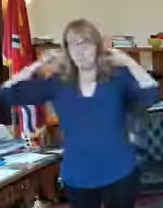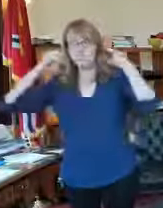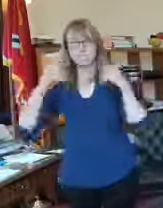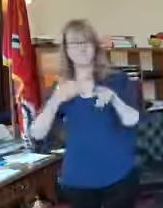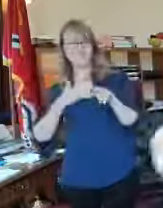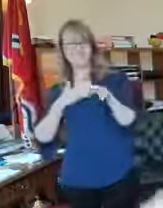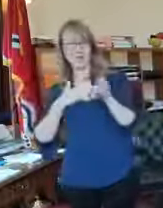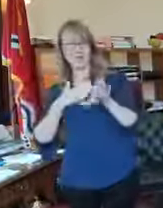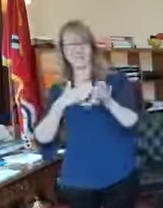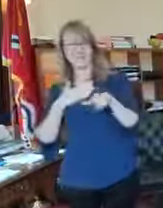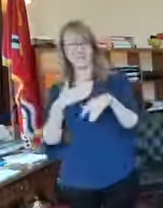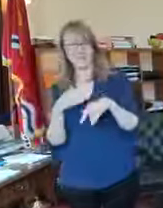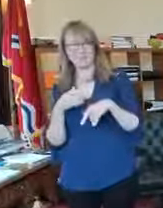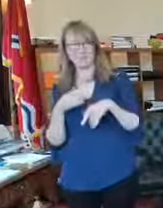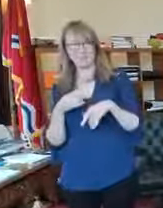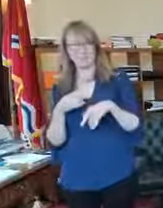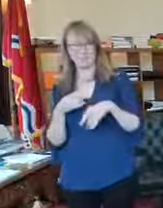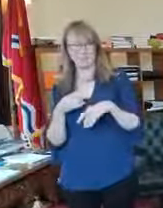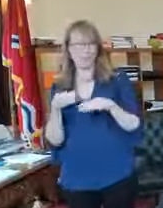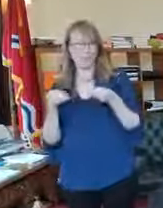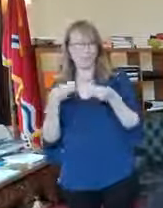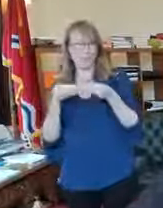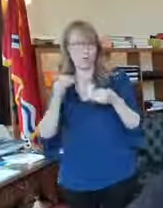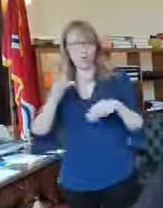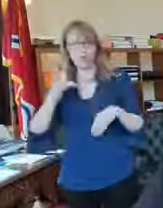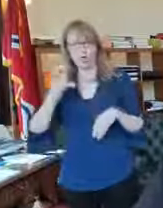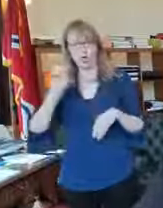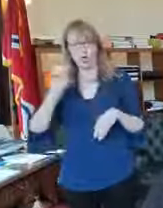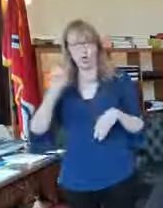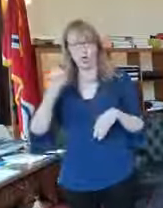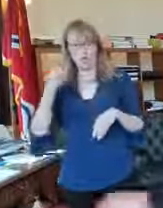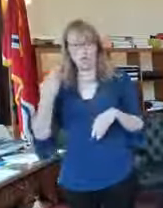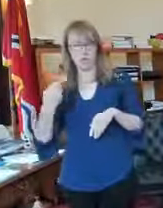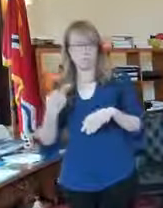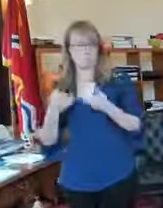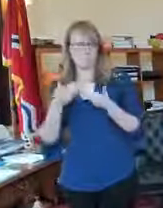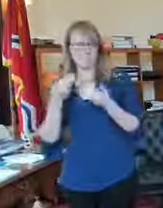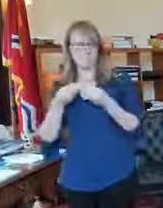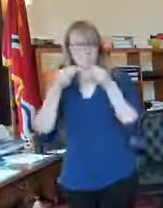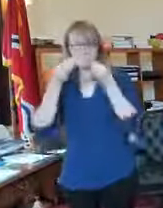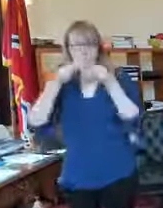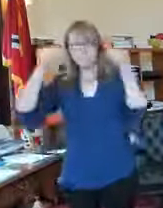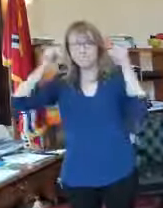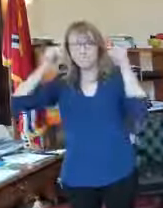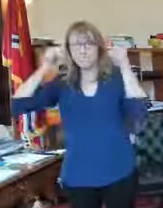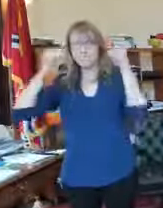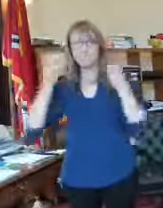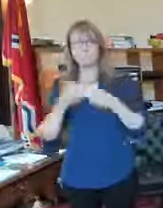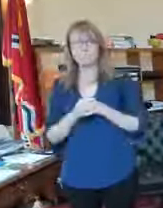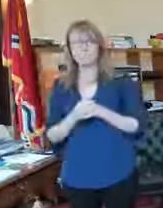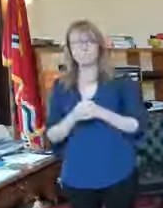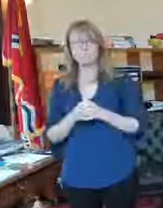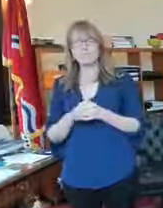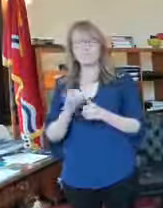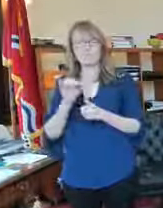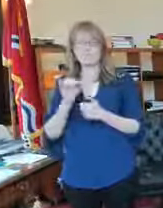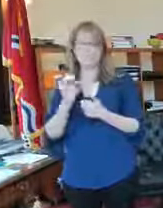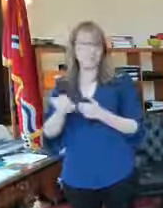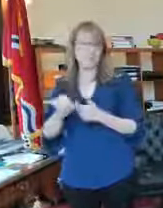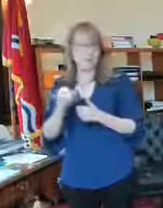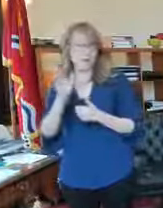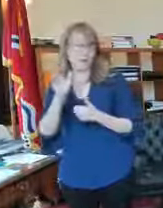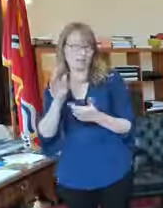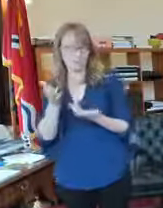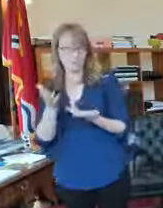easy to wear and so that that that's happening on Monday but business owners get